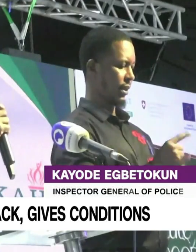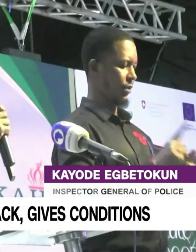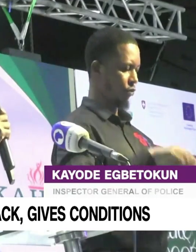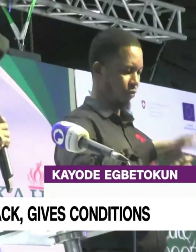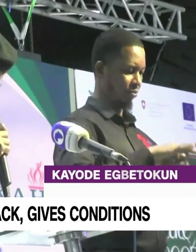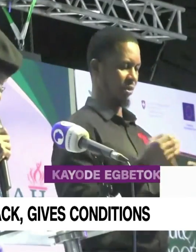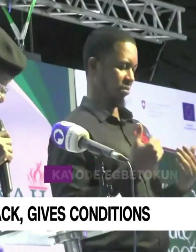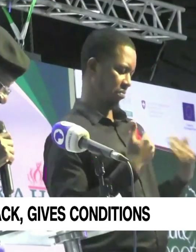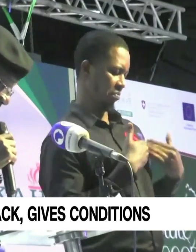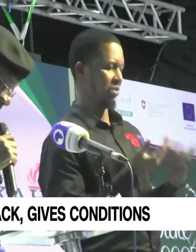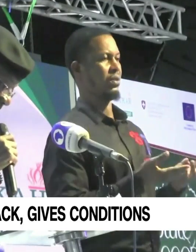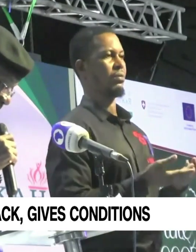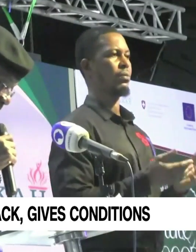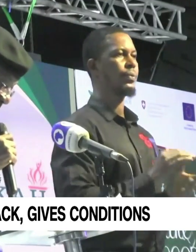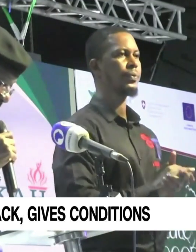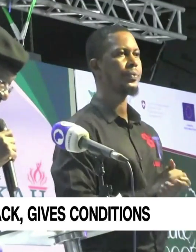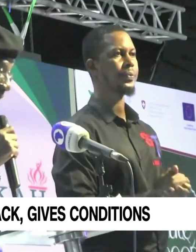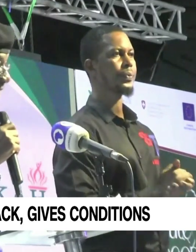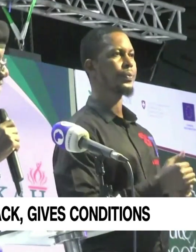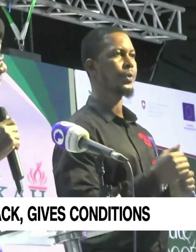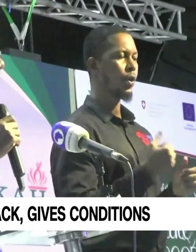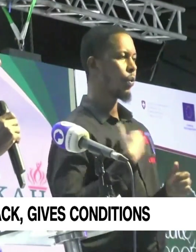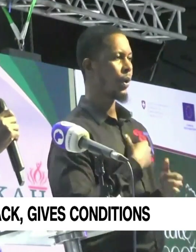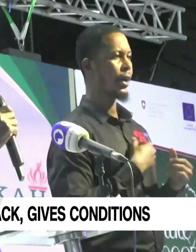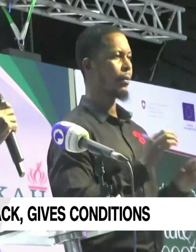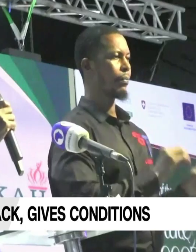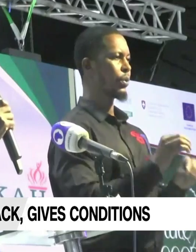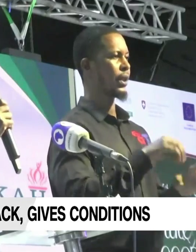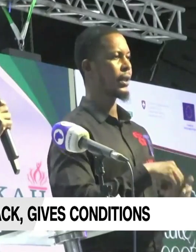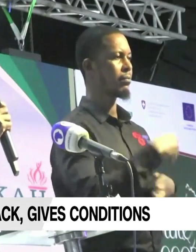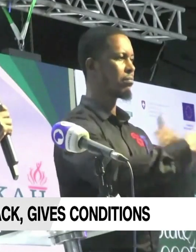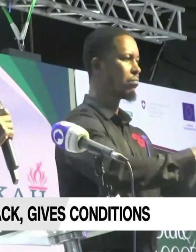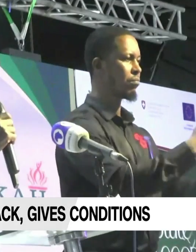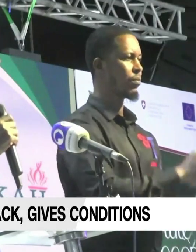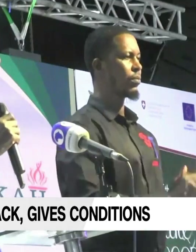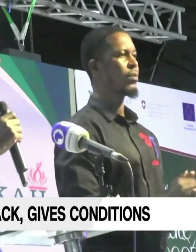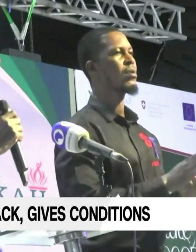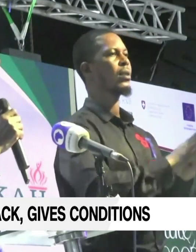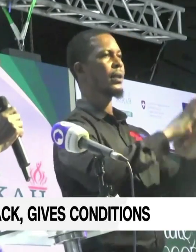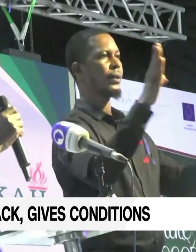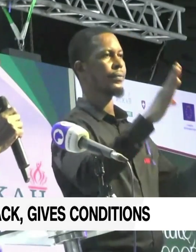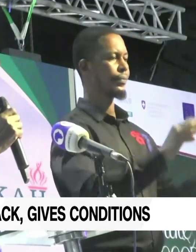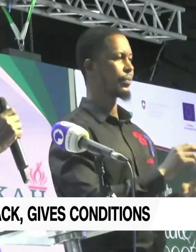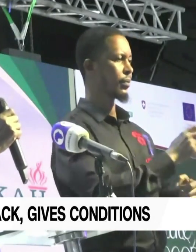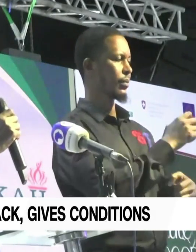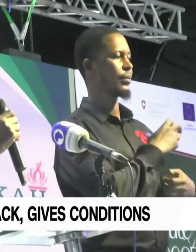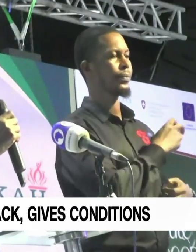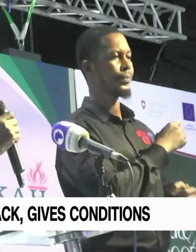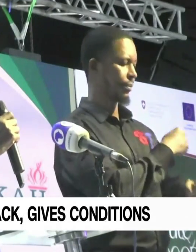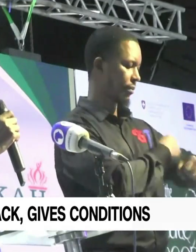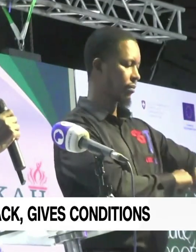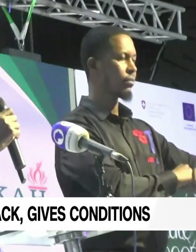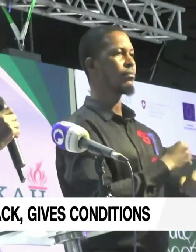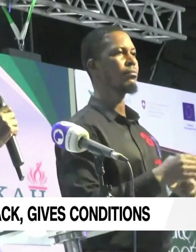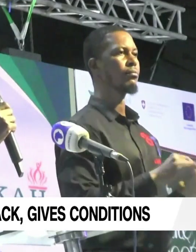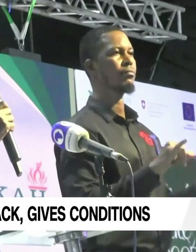or intimidation. We have put in place robust security measures for the safety of persons